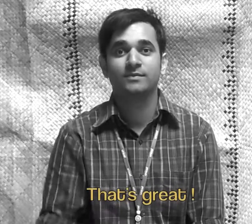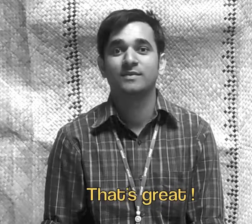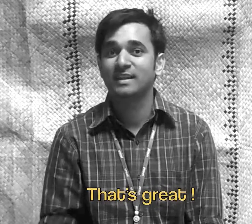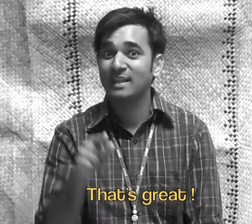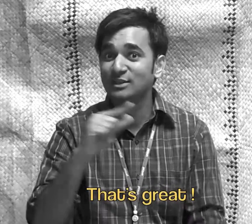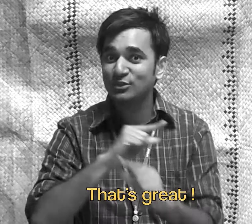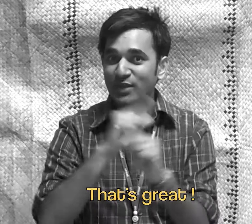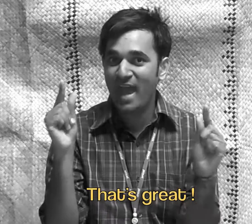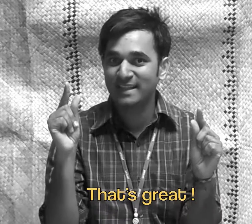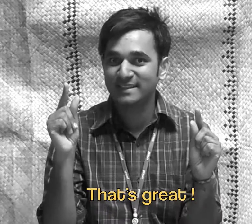That's great!